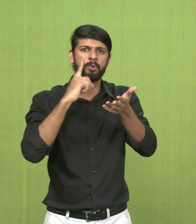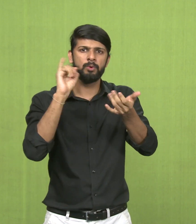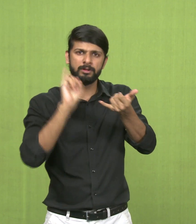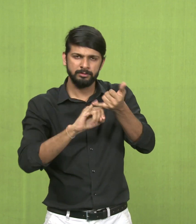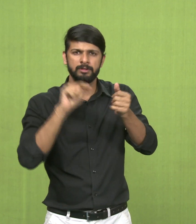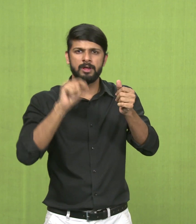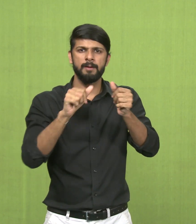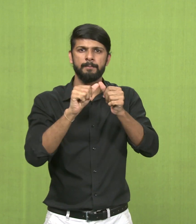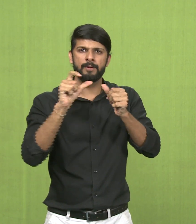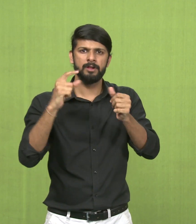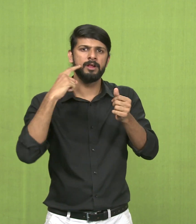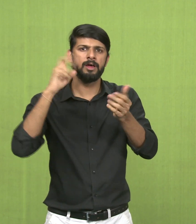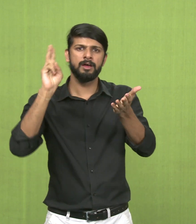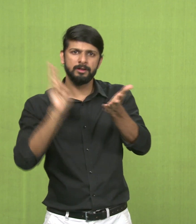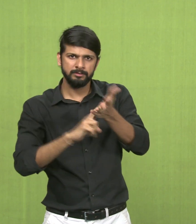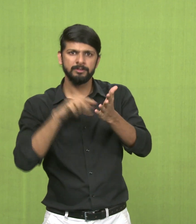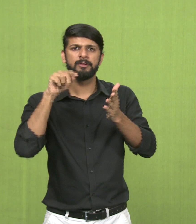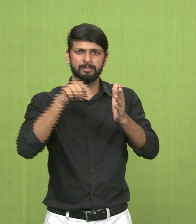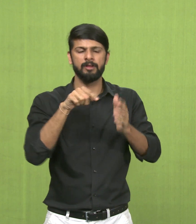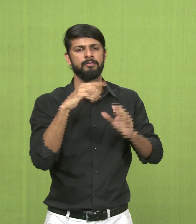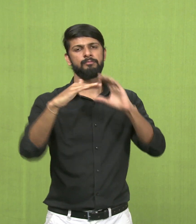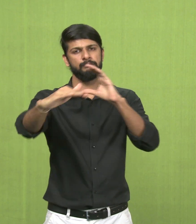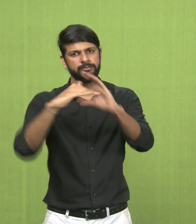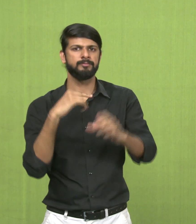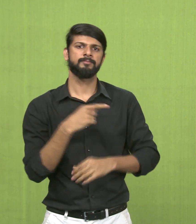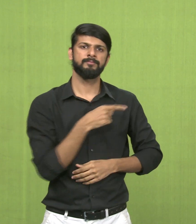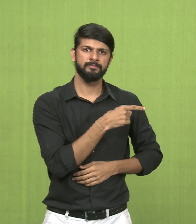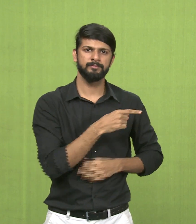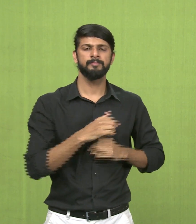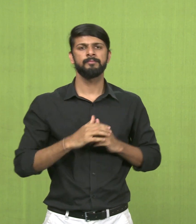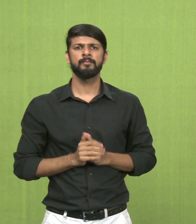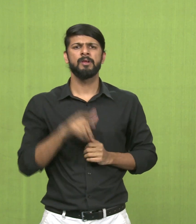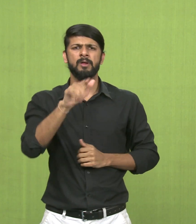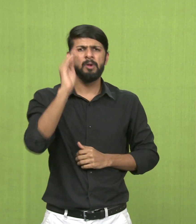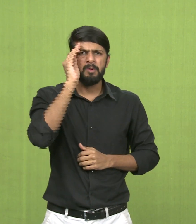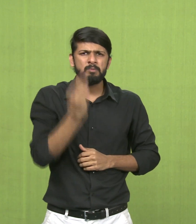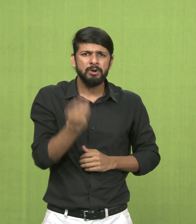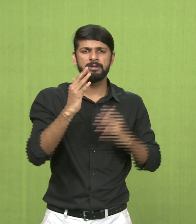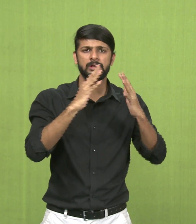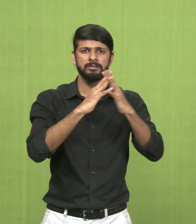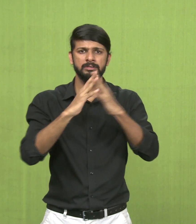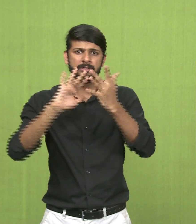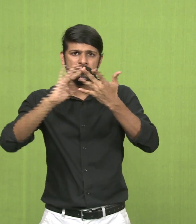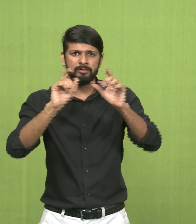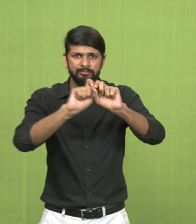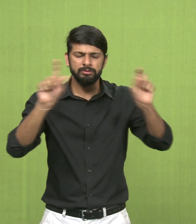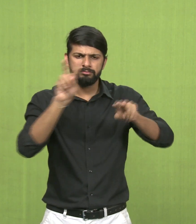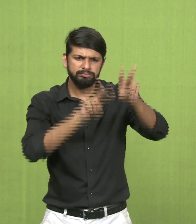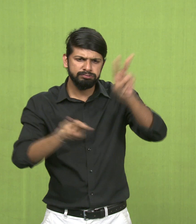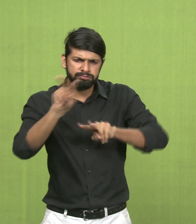rate nios.ac.in. For more information, you may visit our website